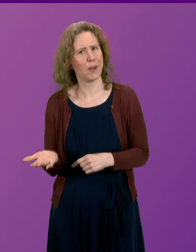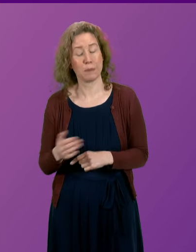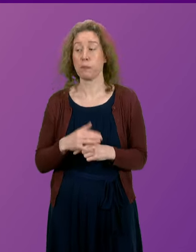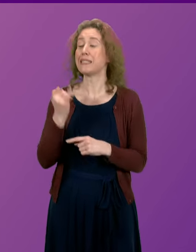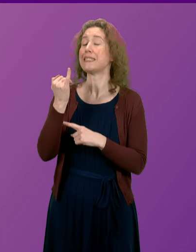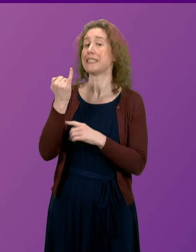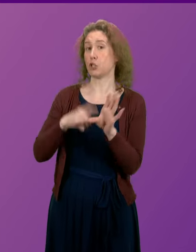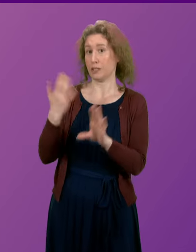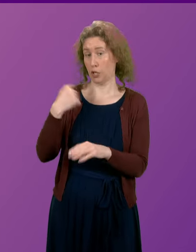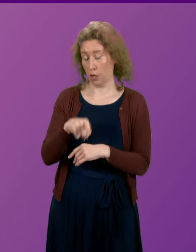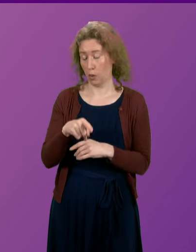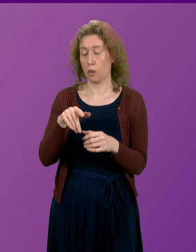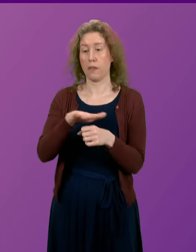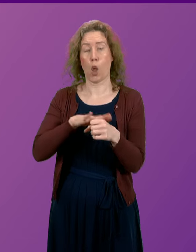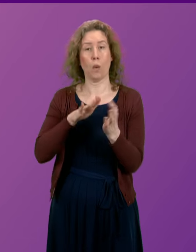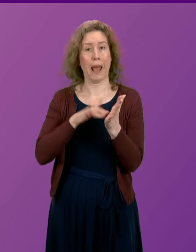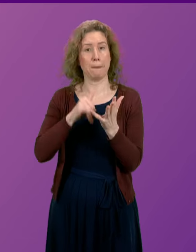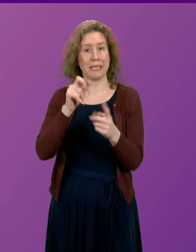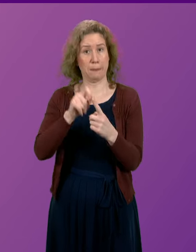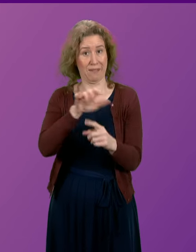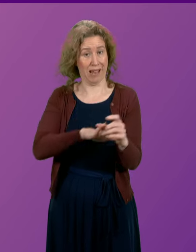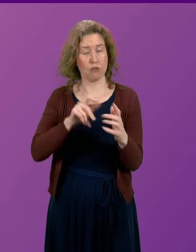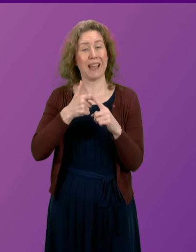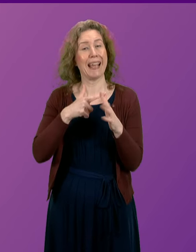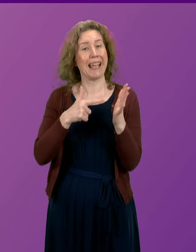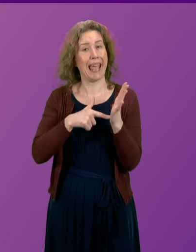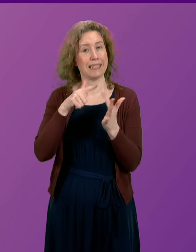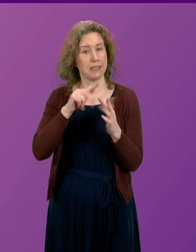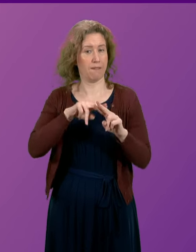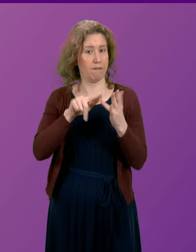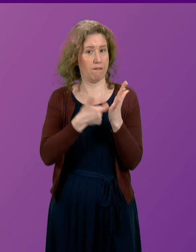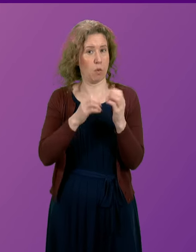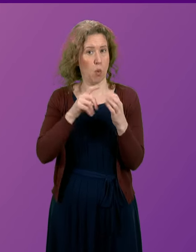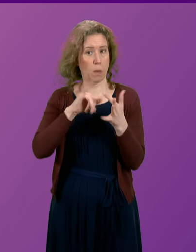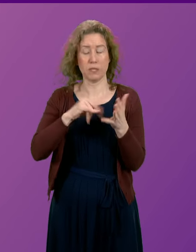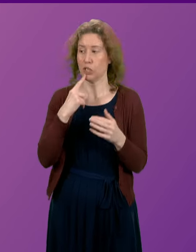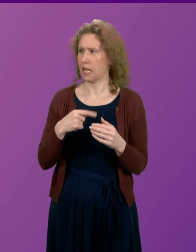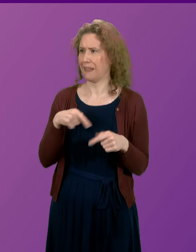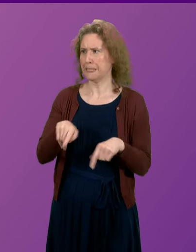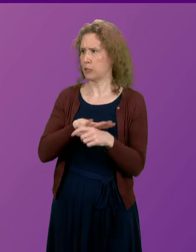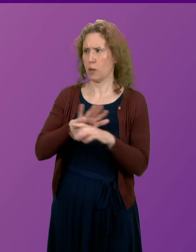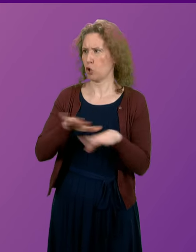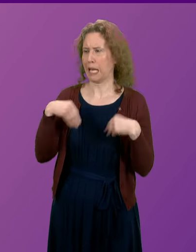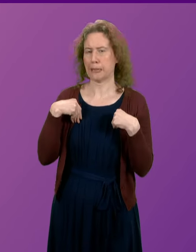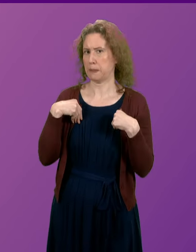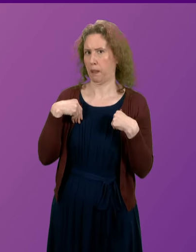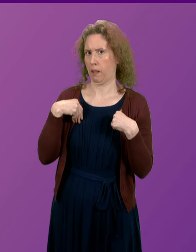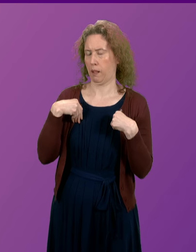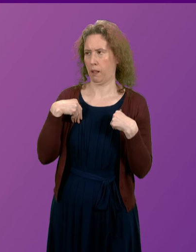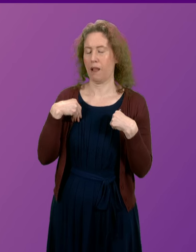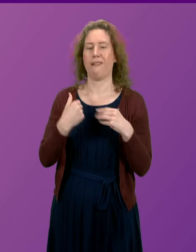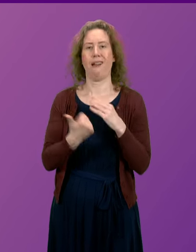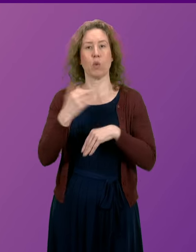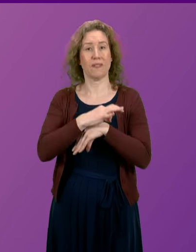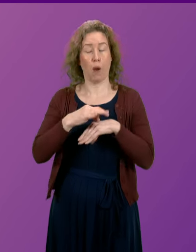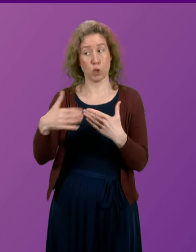six years ago, the local MSP for the area, Kate Forbes, said the situation was utterly unacceptable, and the out-of-hours